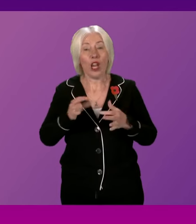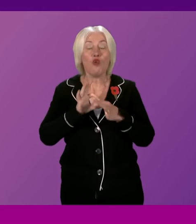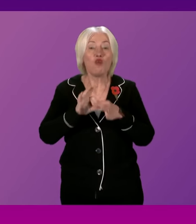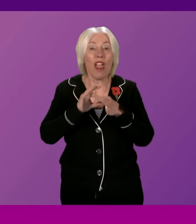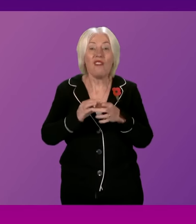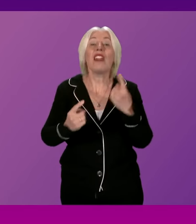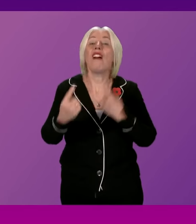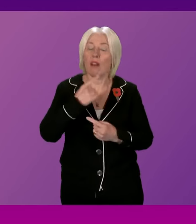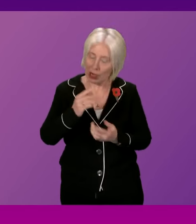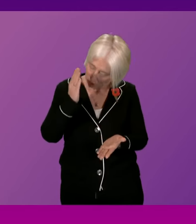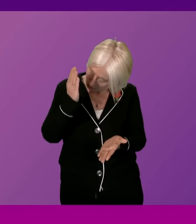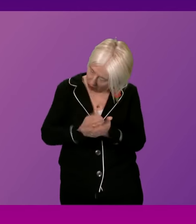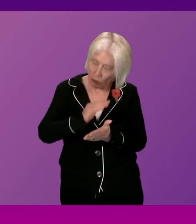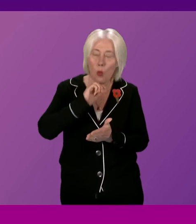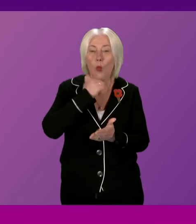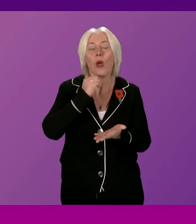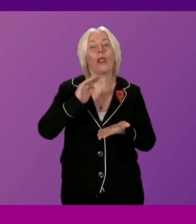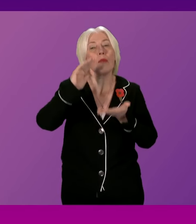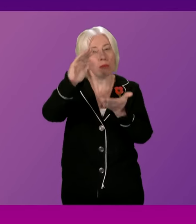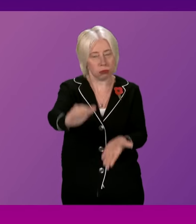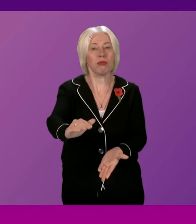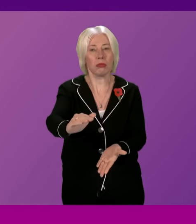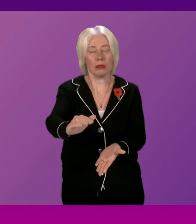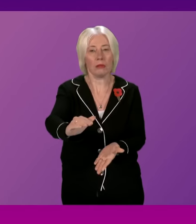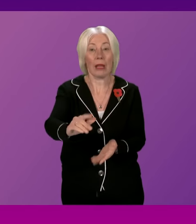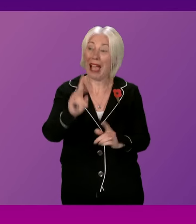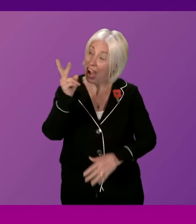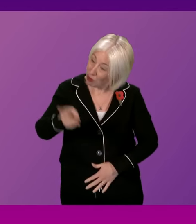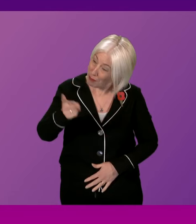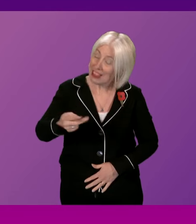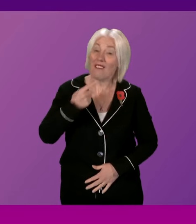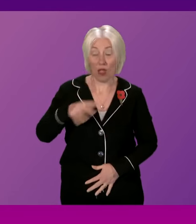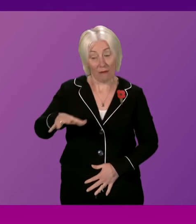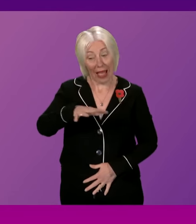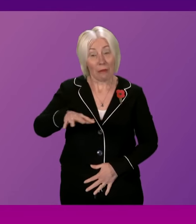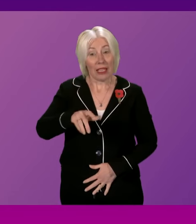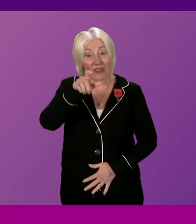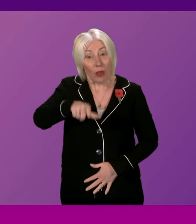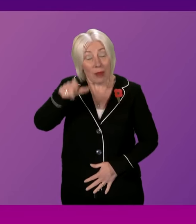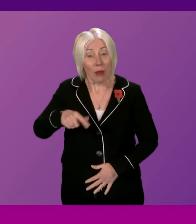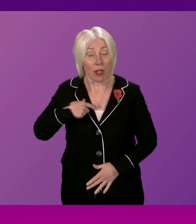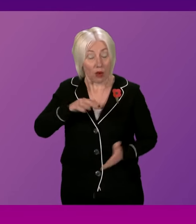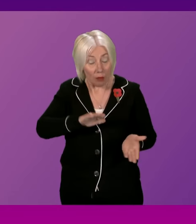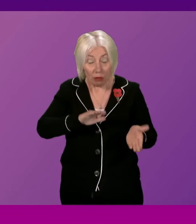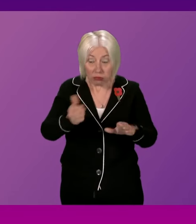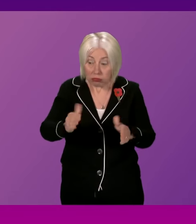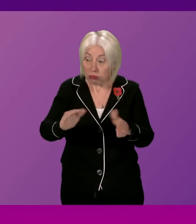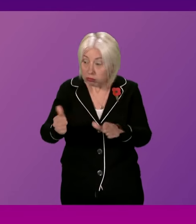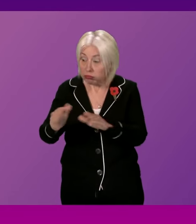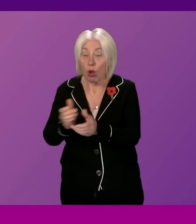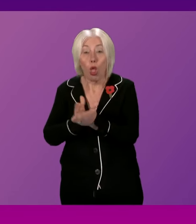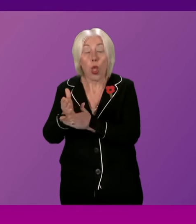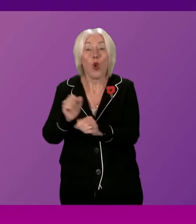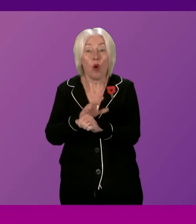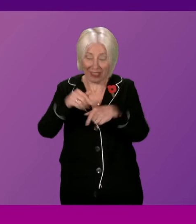will be handed over. And let me say once again that for the families of those who have been bereaved by COVID, this